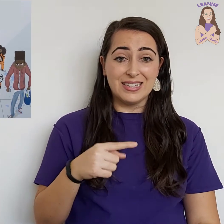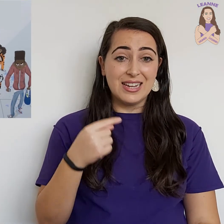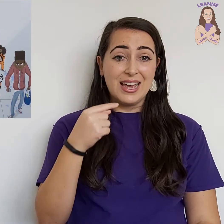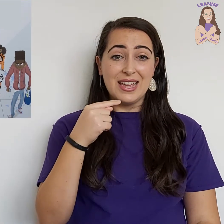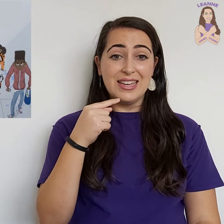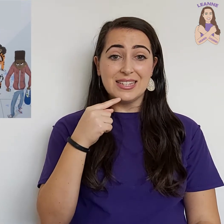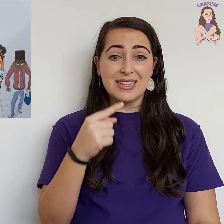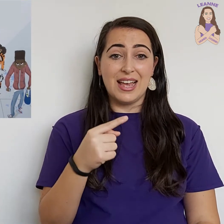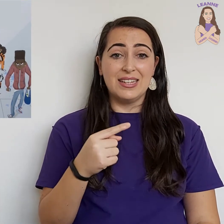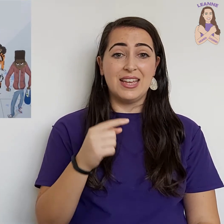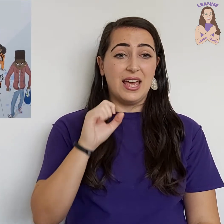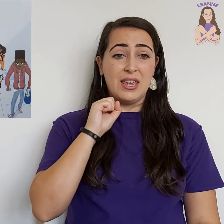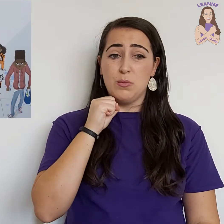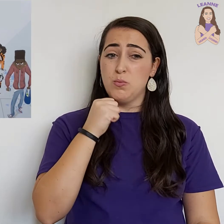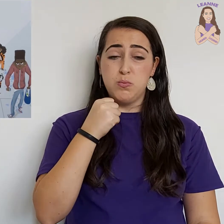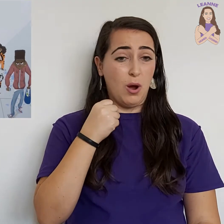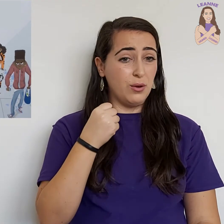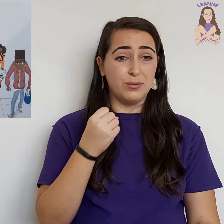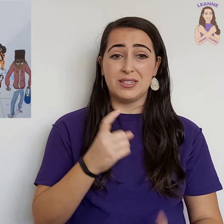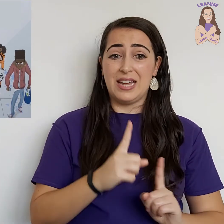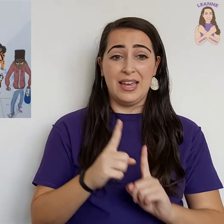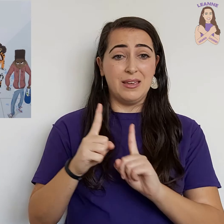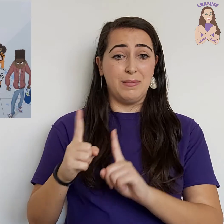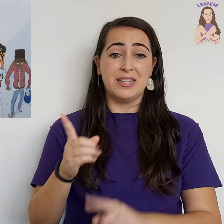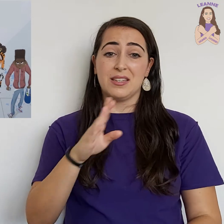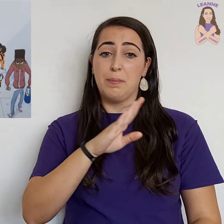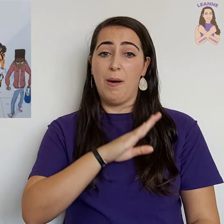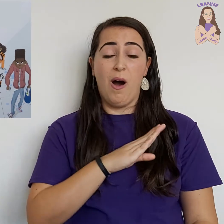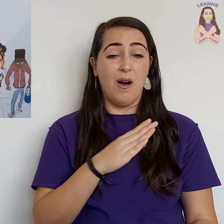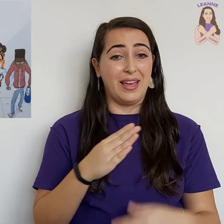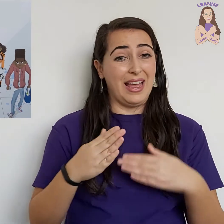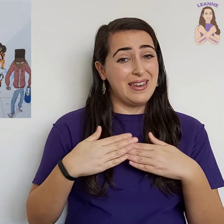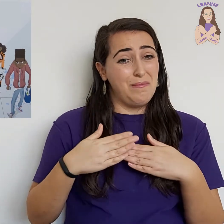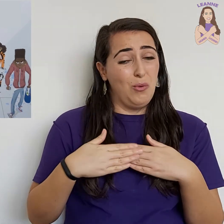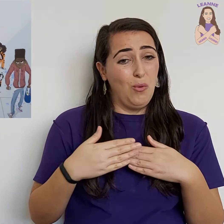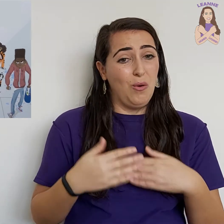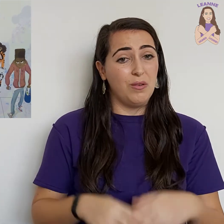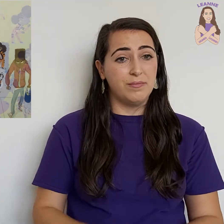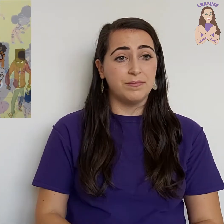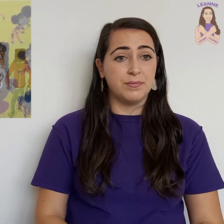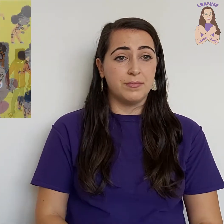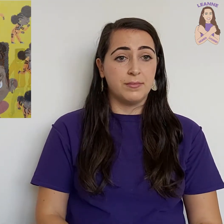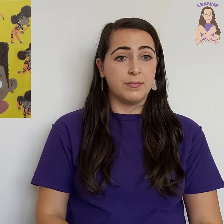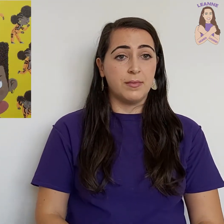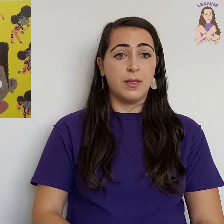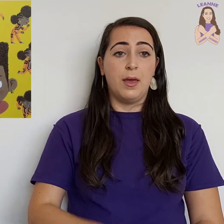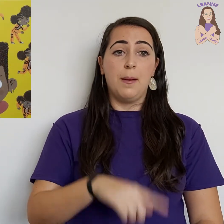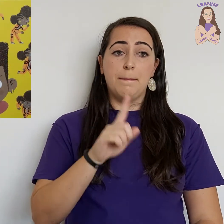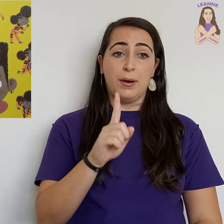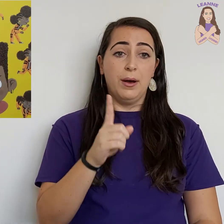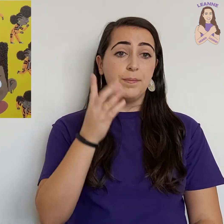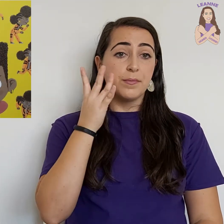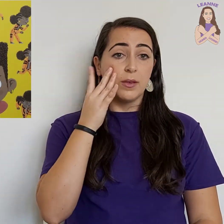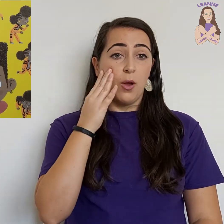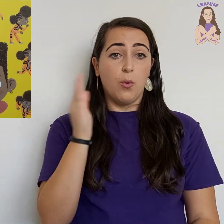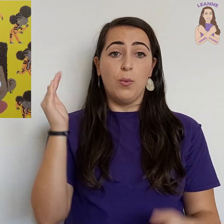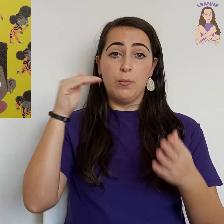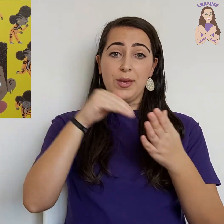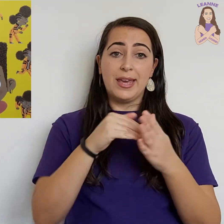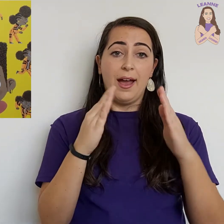he says he won't take me to the park anymore. But when we get